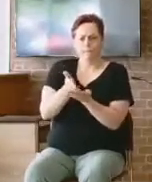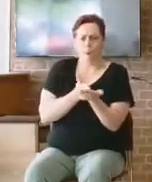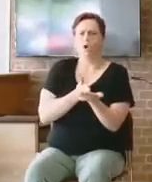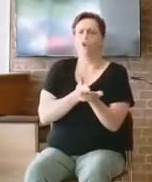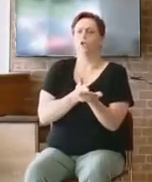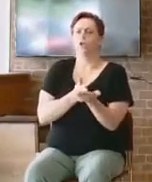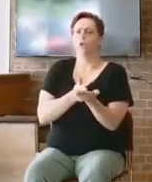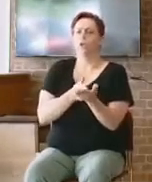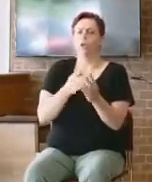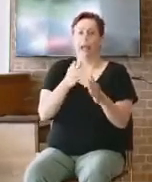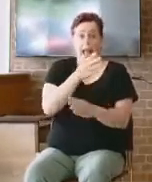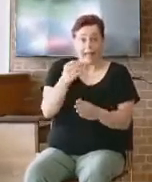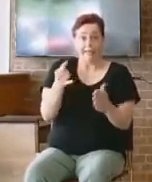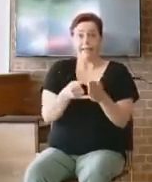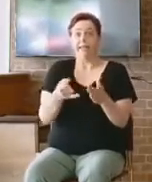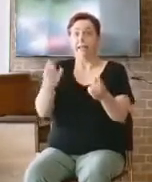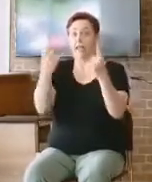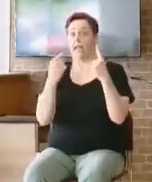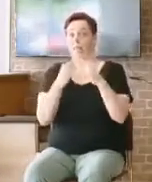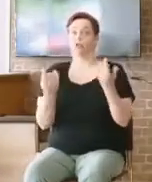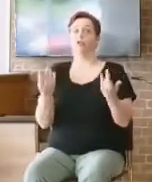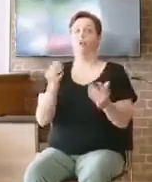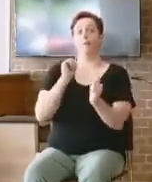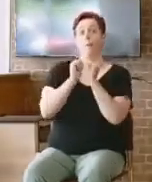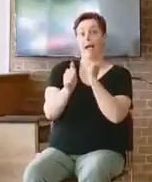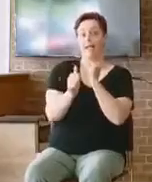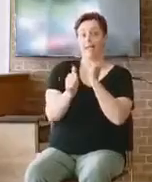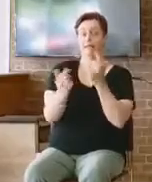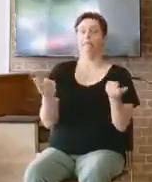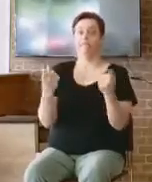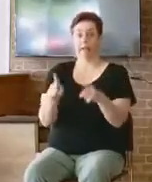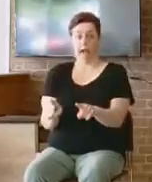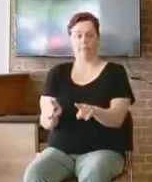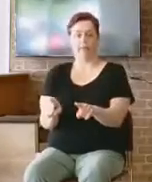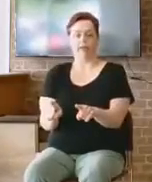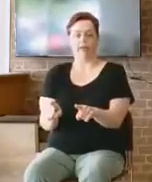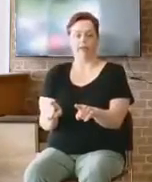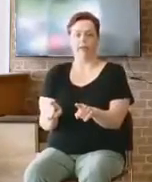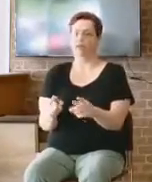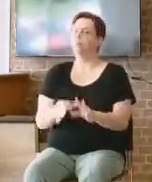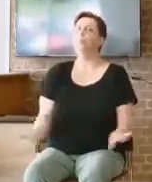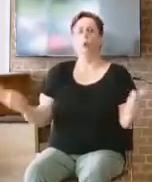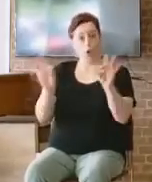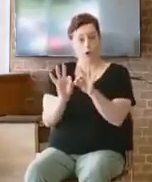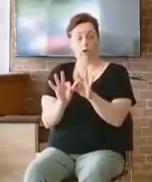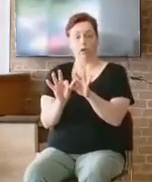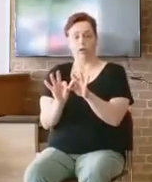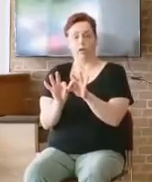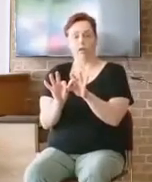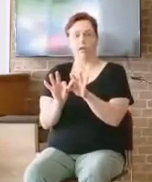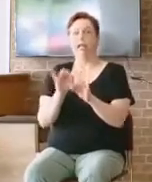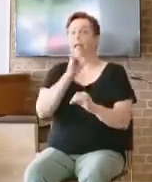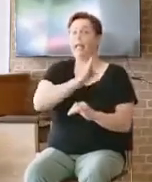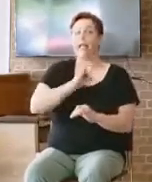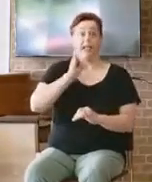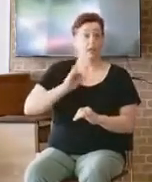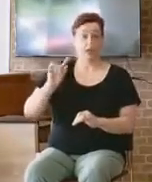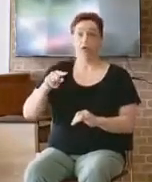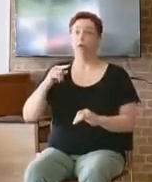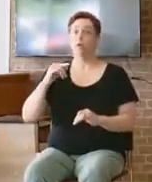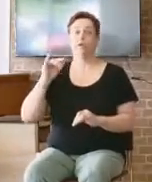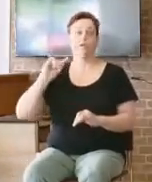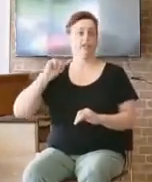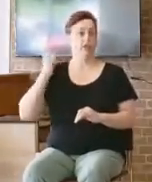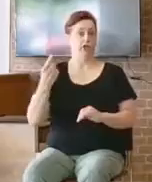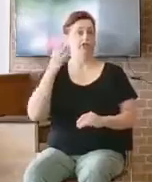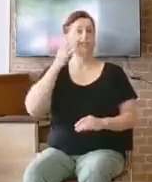prior to this, Israel just had this awesome victory over the Philistines. You know, Israel came back